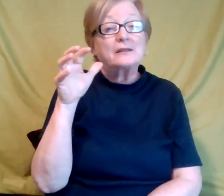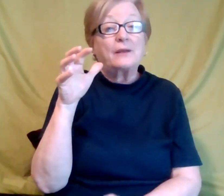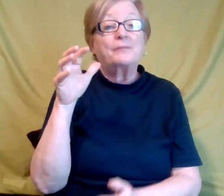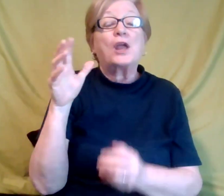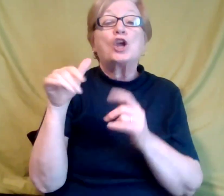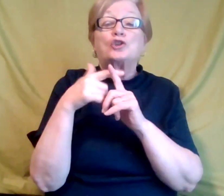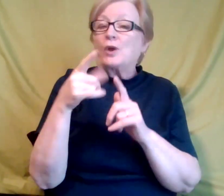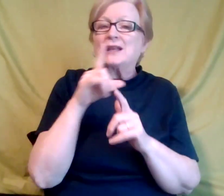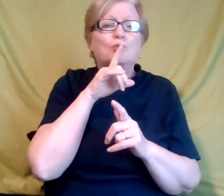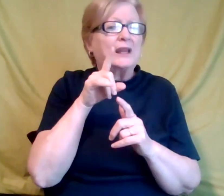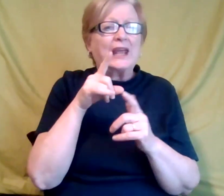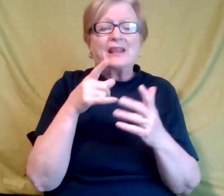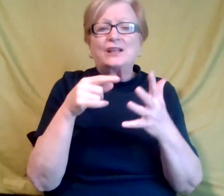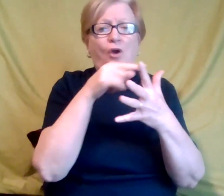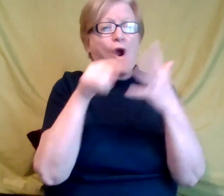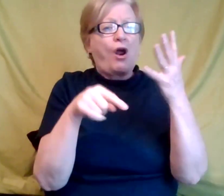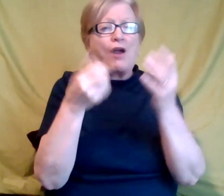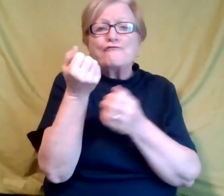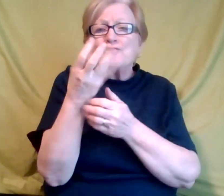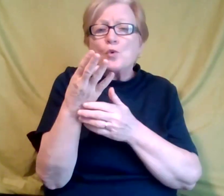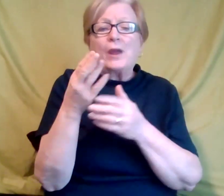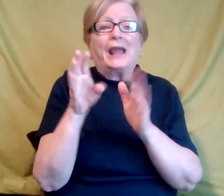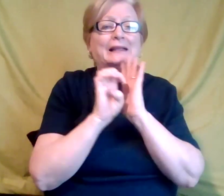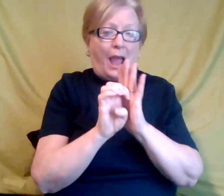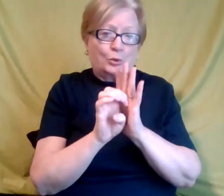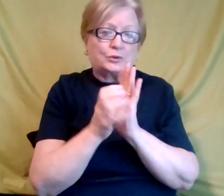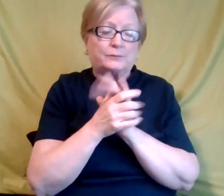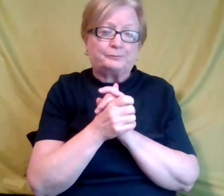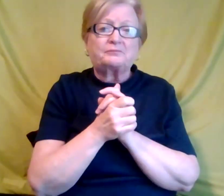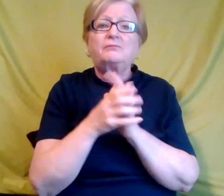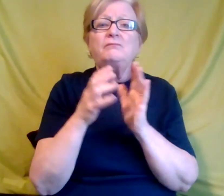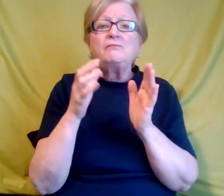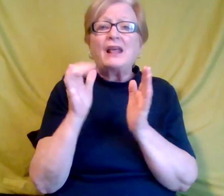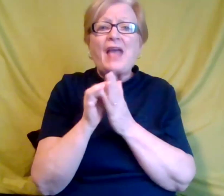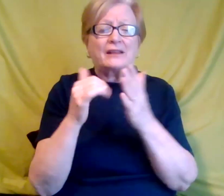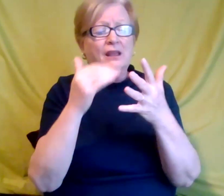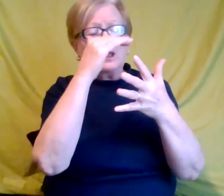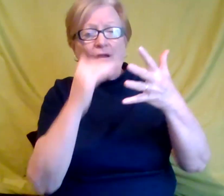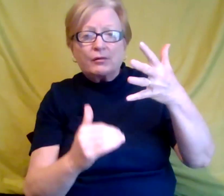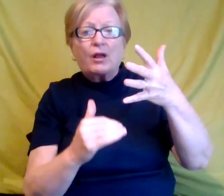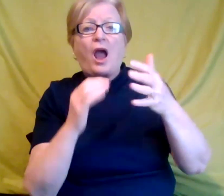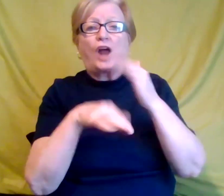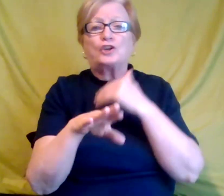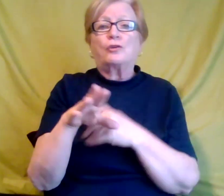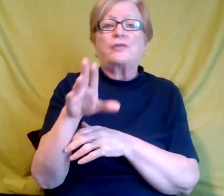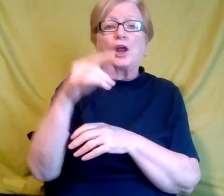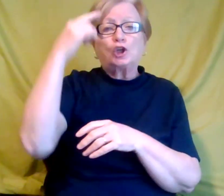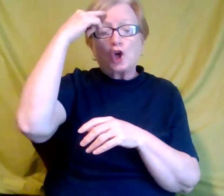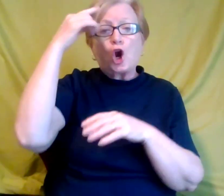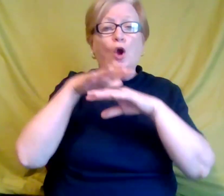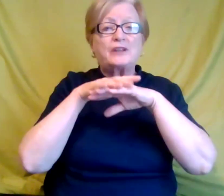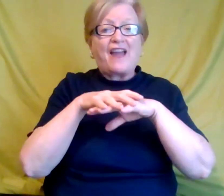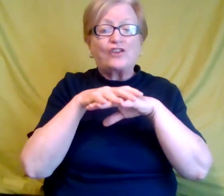these are just a few examples, um, that falls under the, uh, neurodivergent umbrella